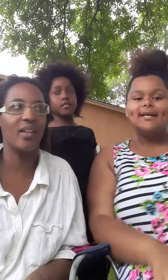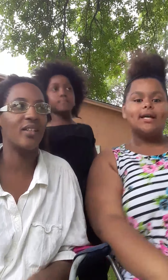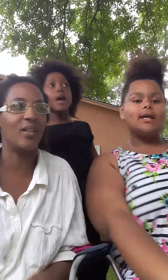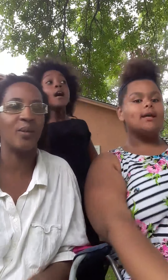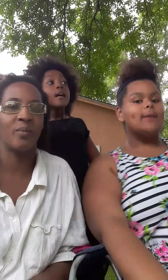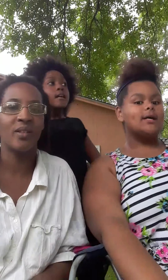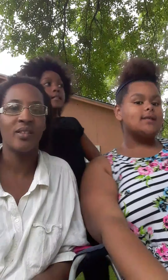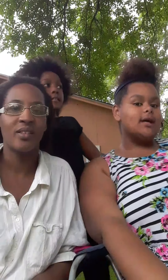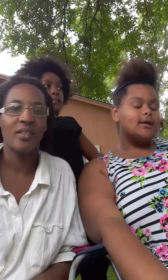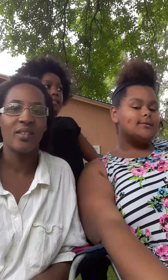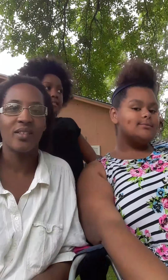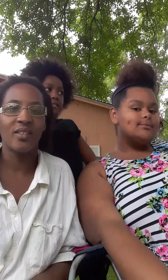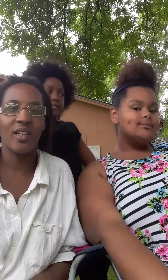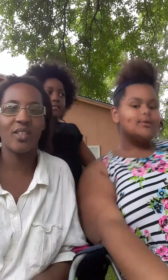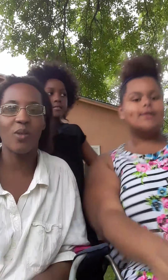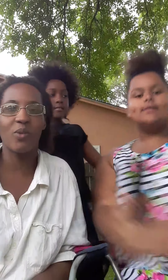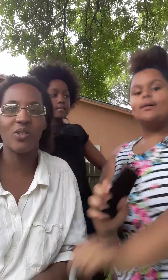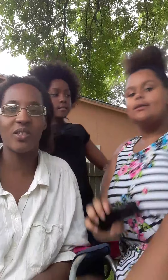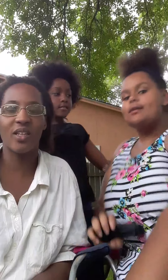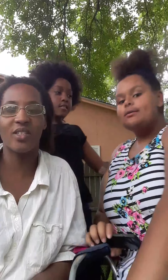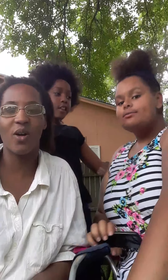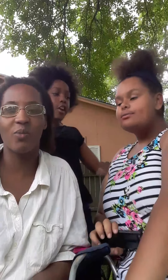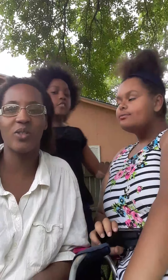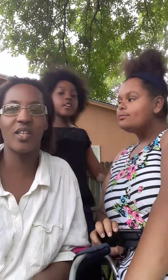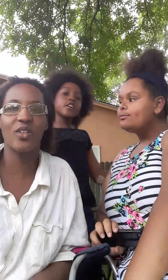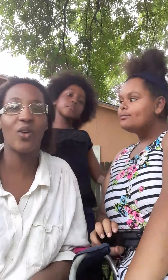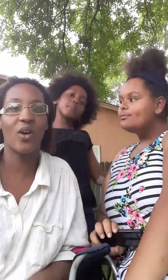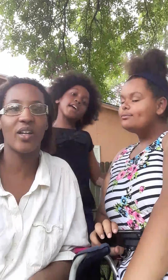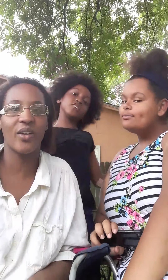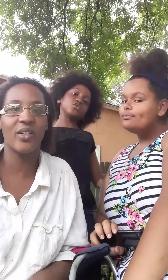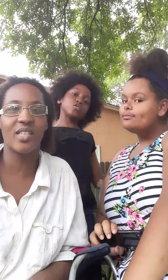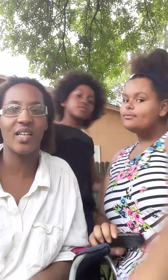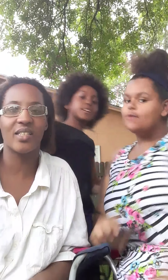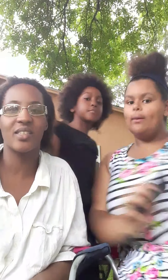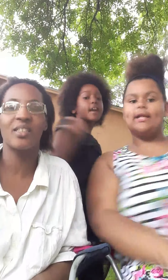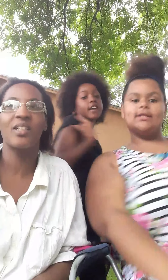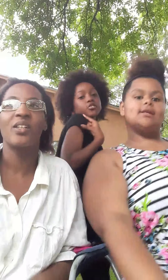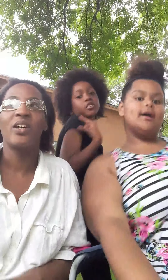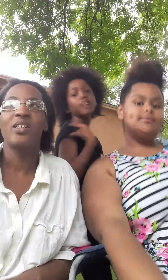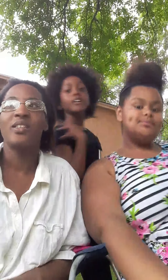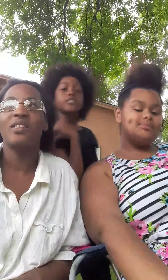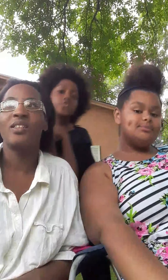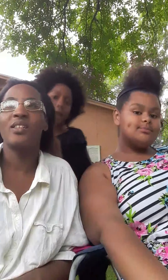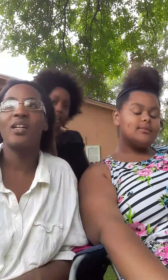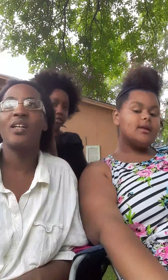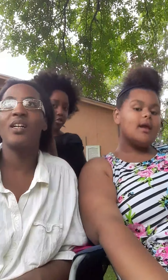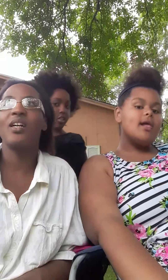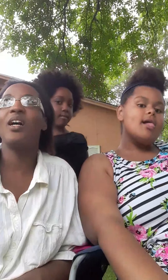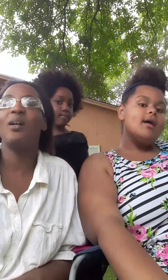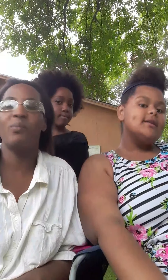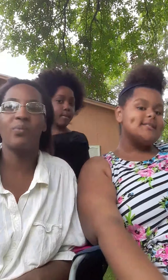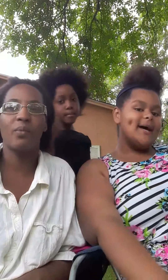um it's almost it's almost getting dark here in texas this is my angel side um but